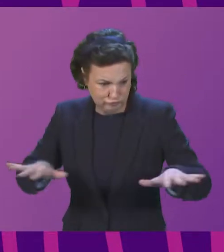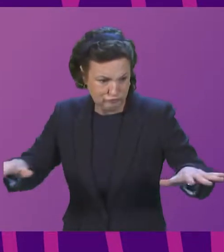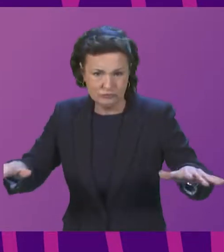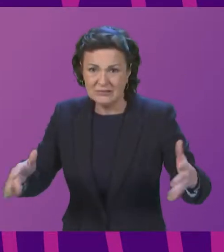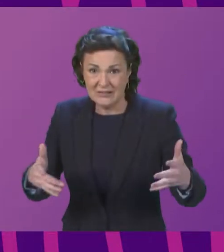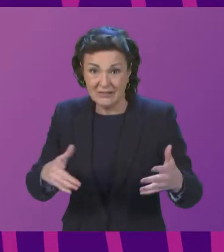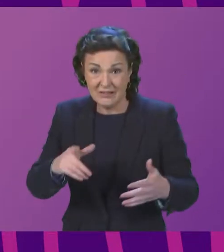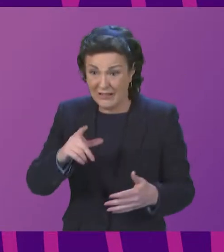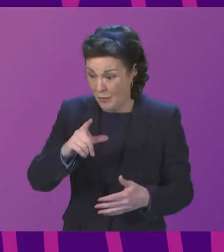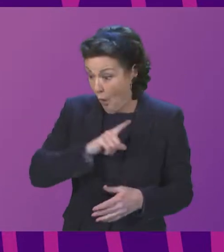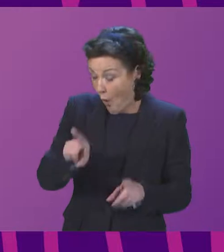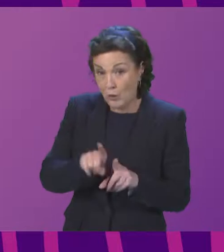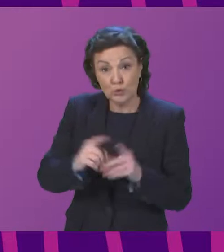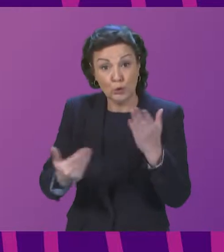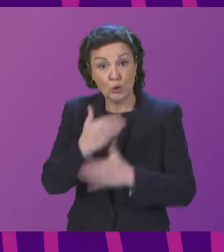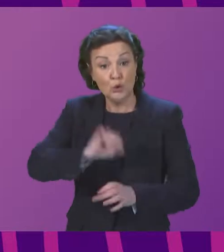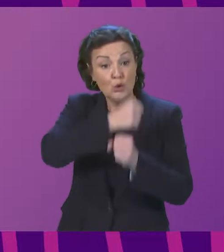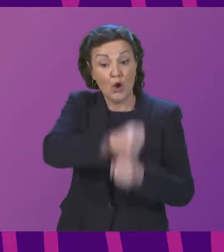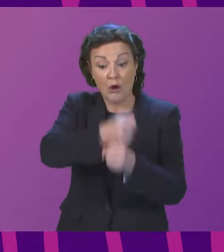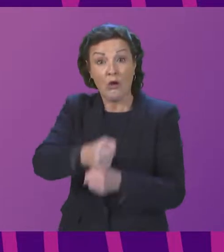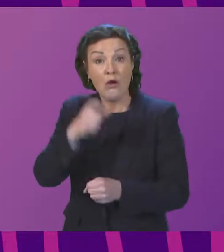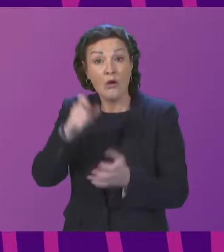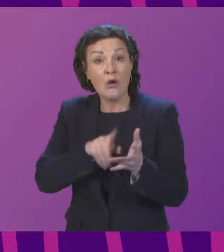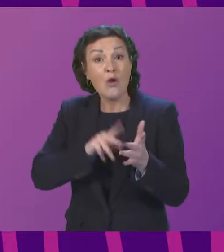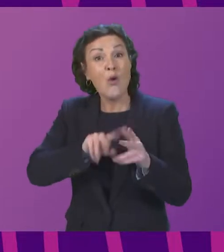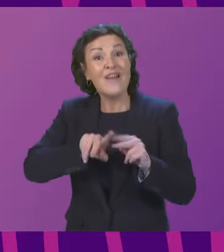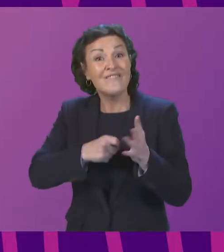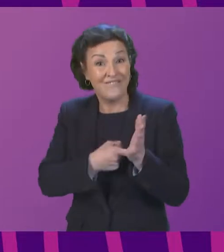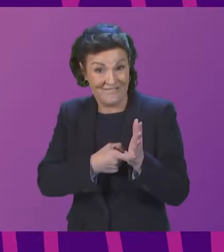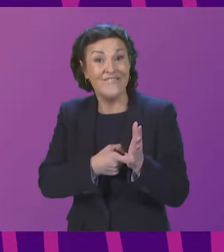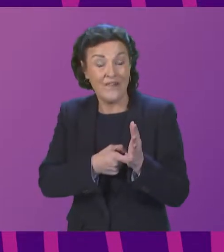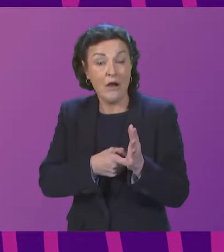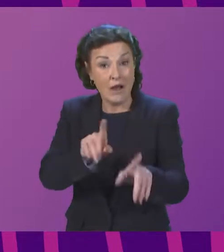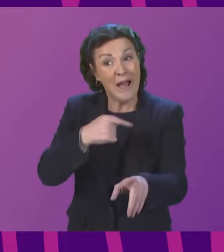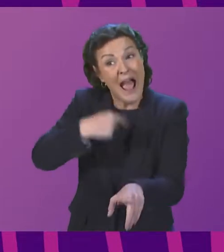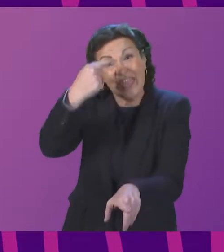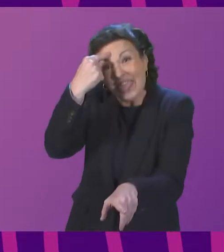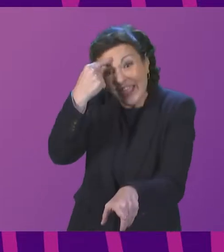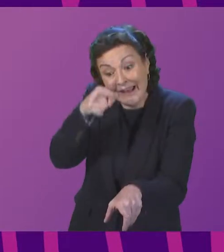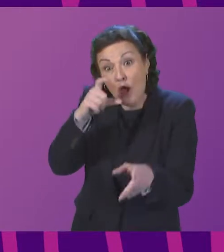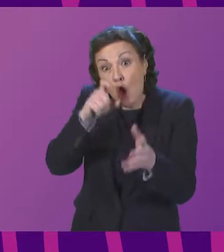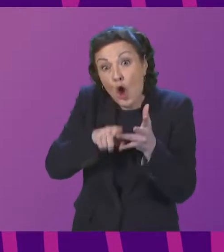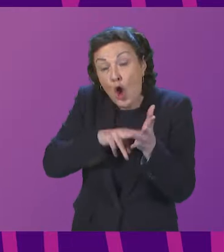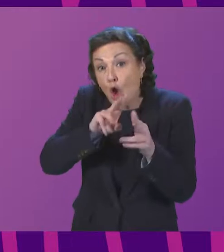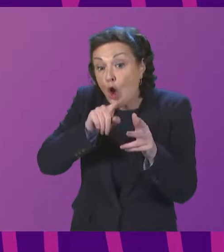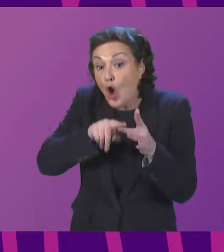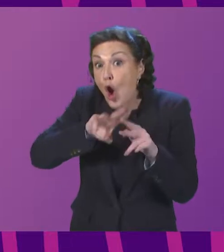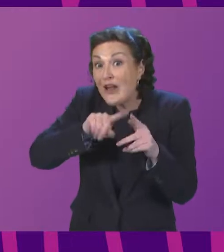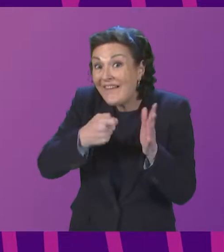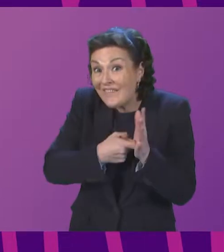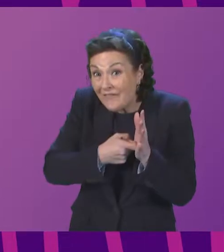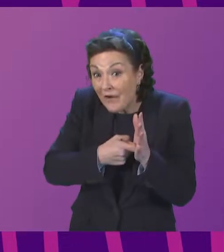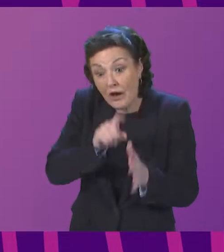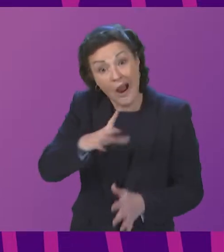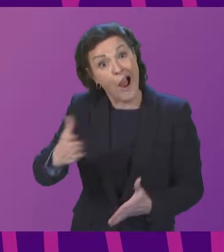caused by conifer plantations which I think were originally planted for this first world war. I think that's the origin of the forestry